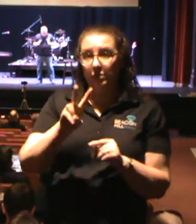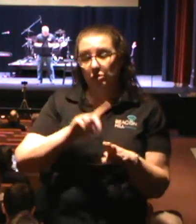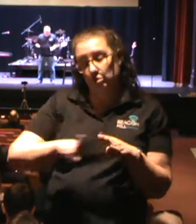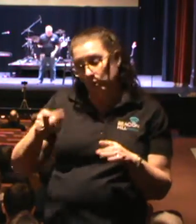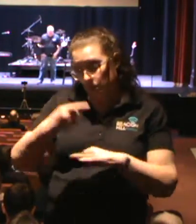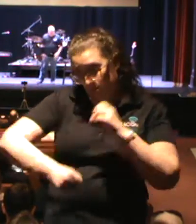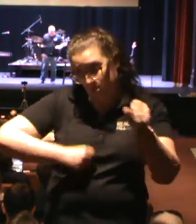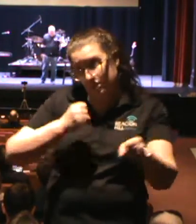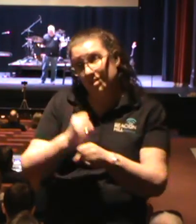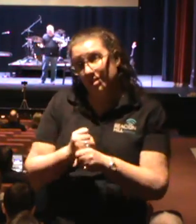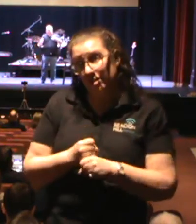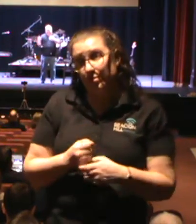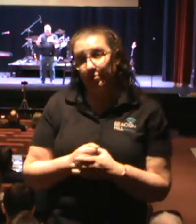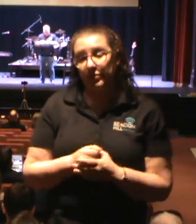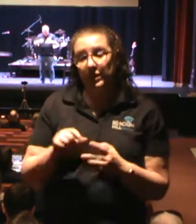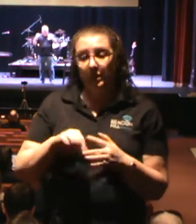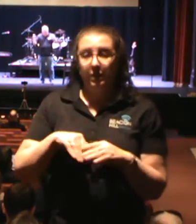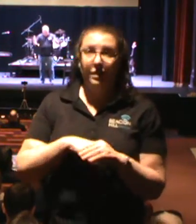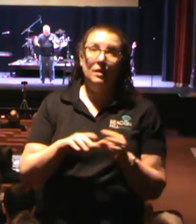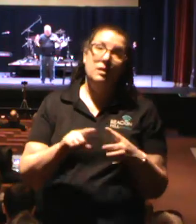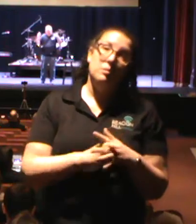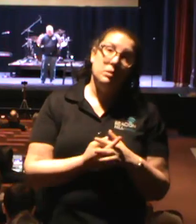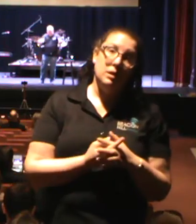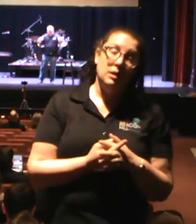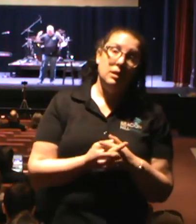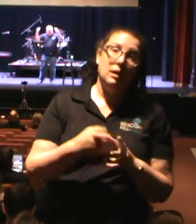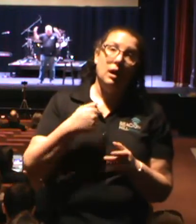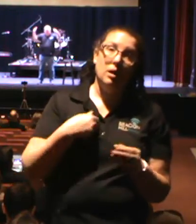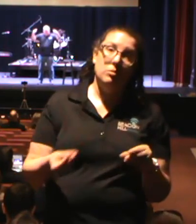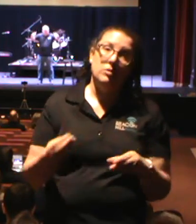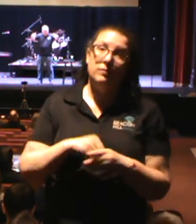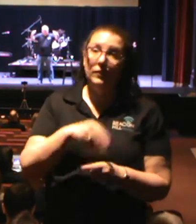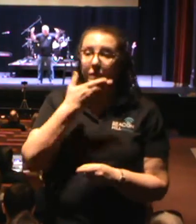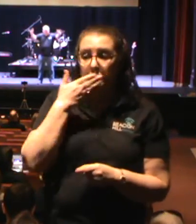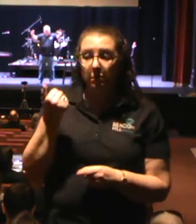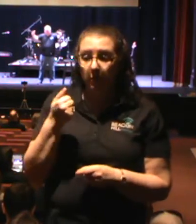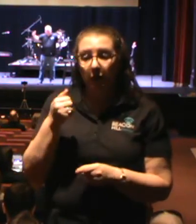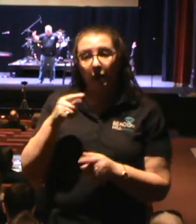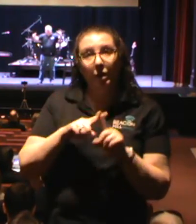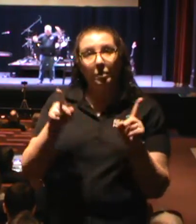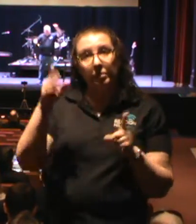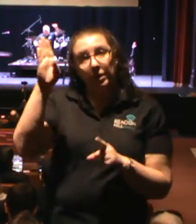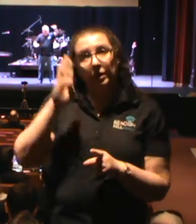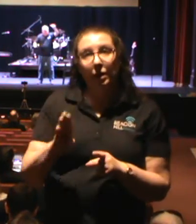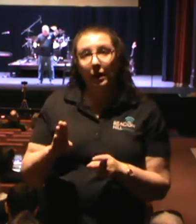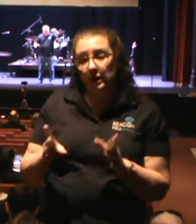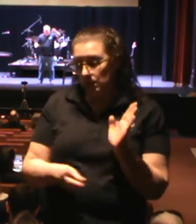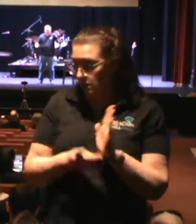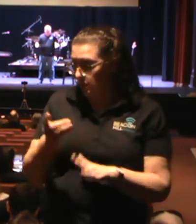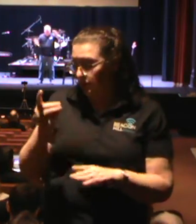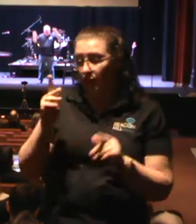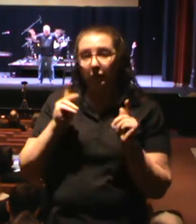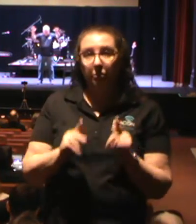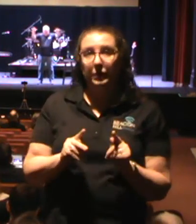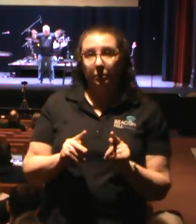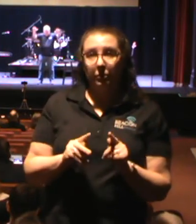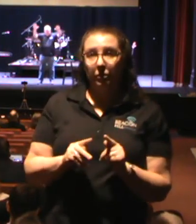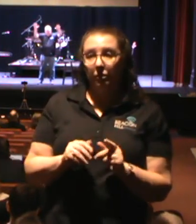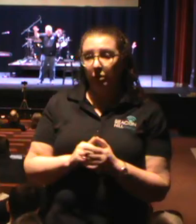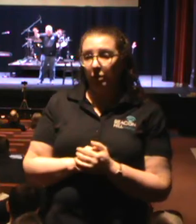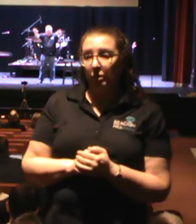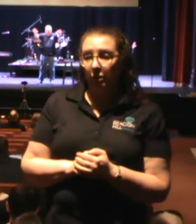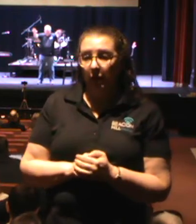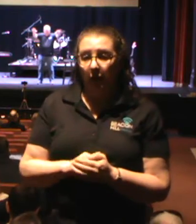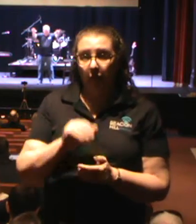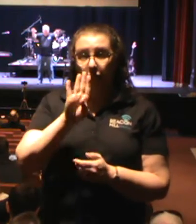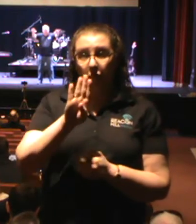This is what happens in the church. At the beginning, I had my hands in most of this. But God has grown people up to the point that we'll have four deacons decide just what happens